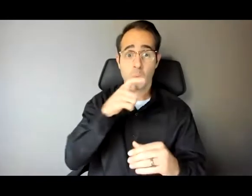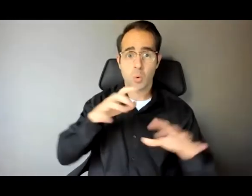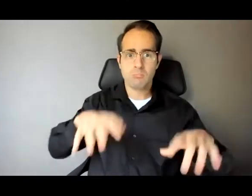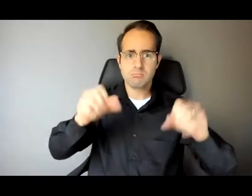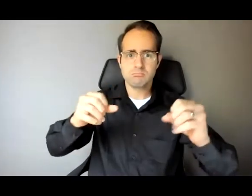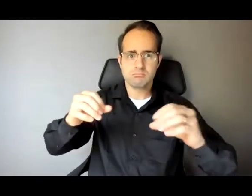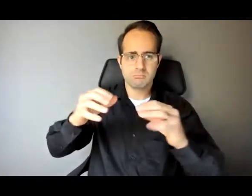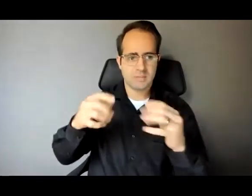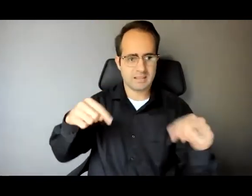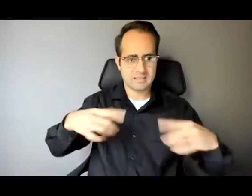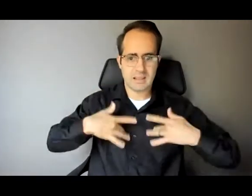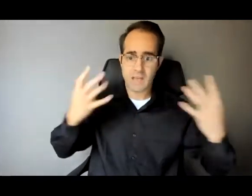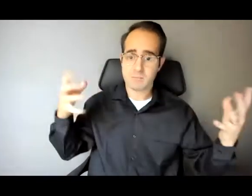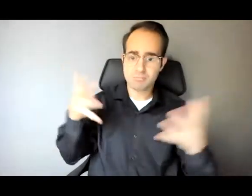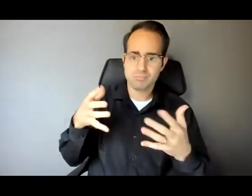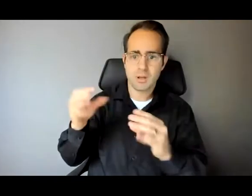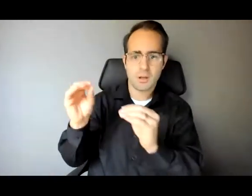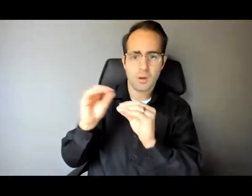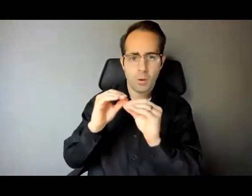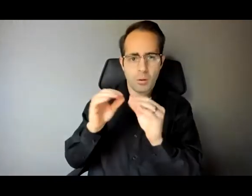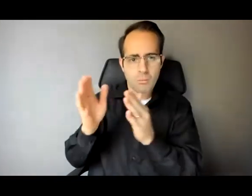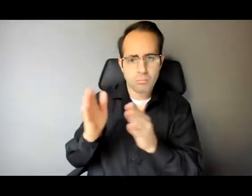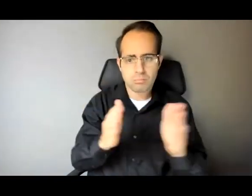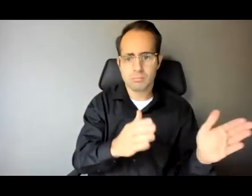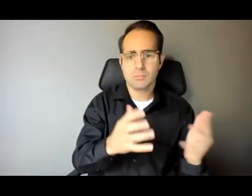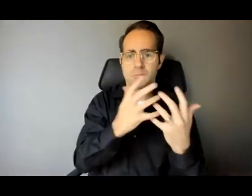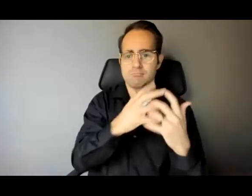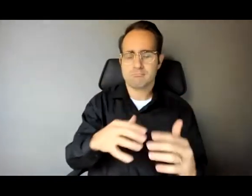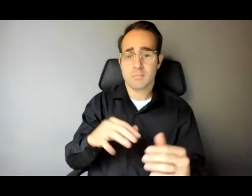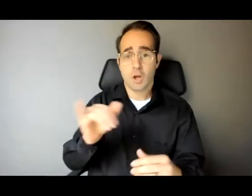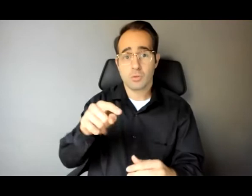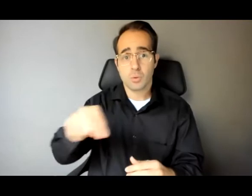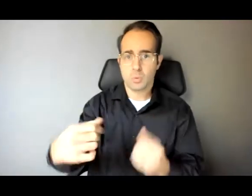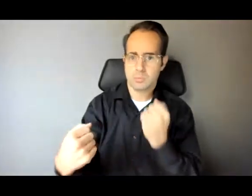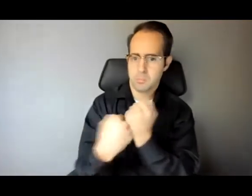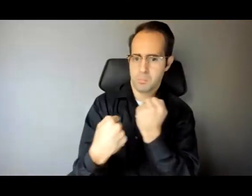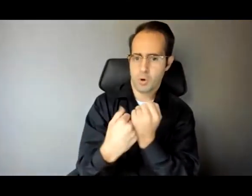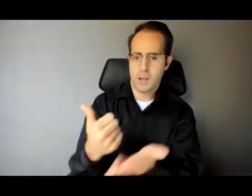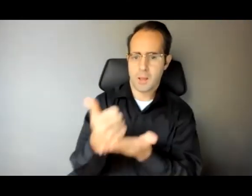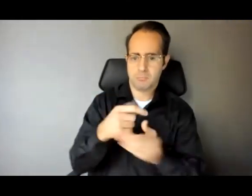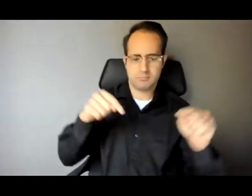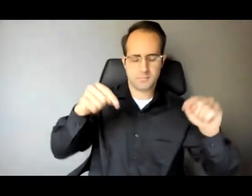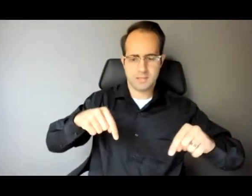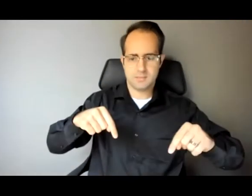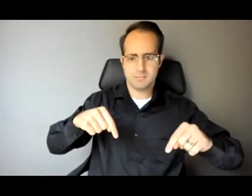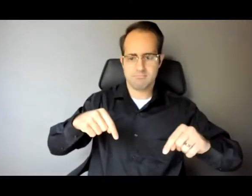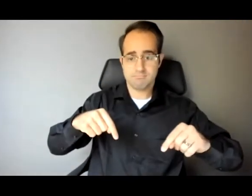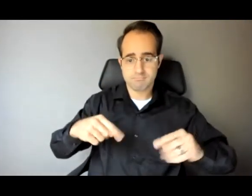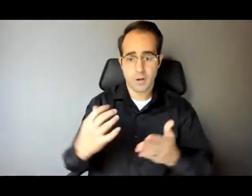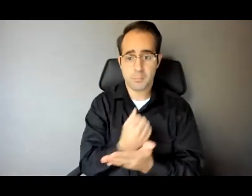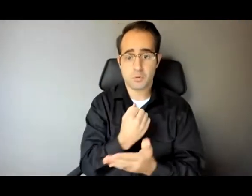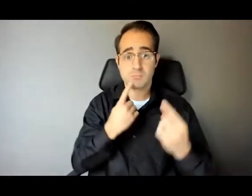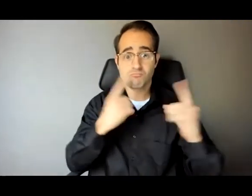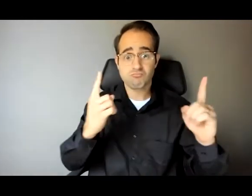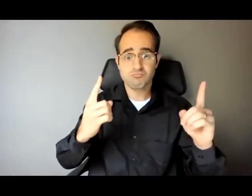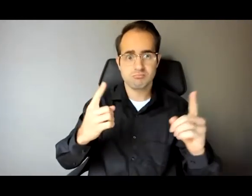helped sustain this program and make this opportunity a reality. And, of course, congratulations to the Rising Scholar